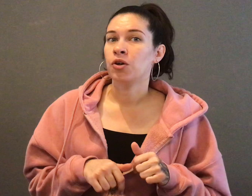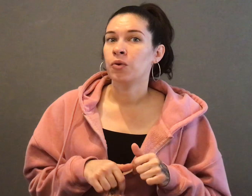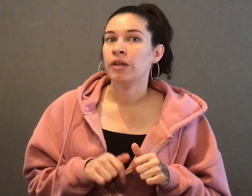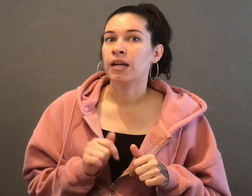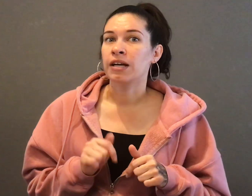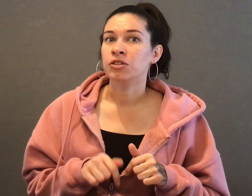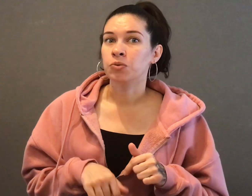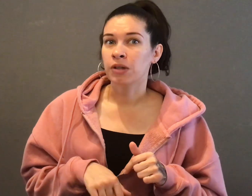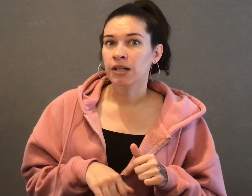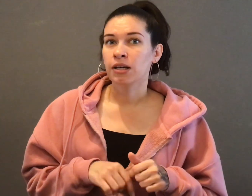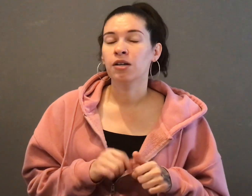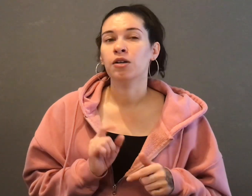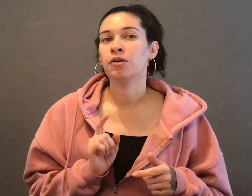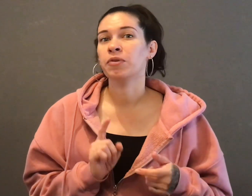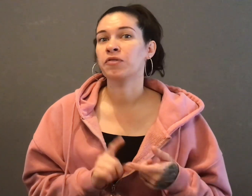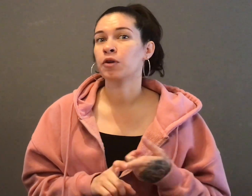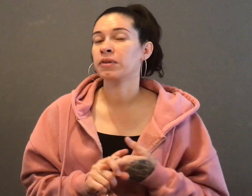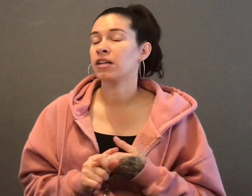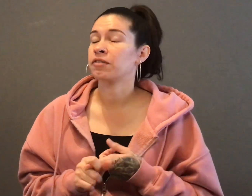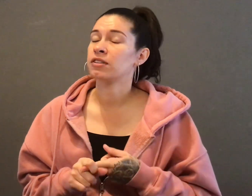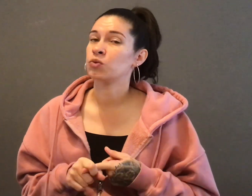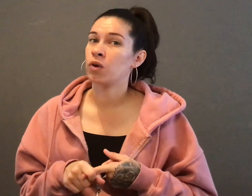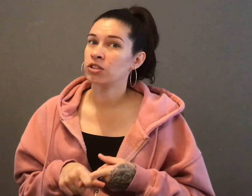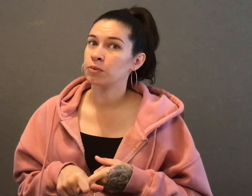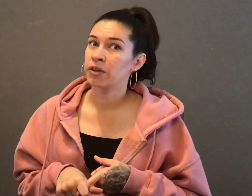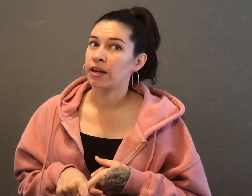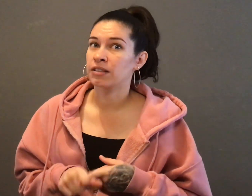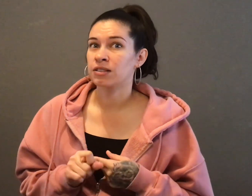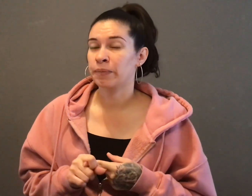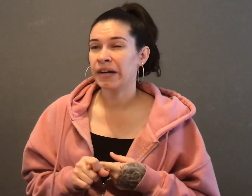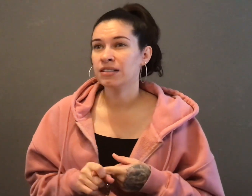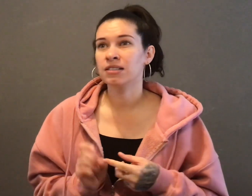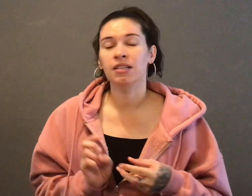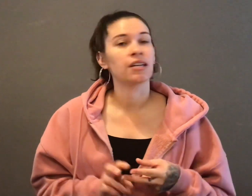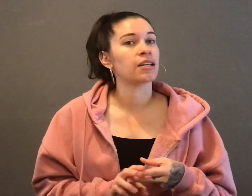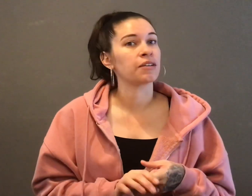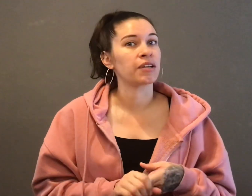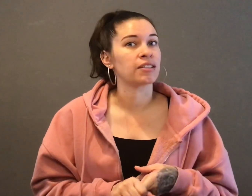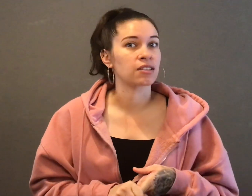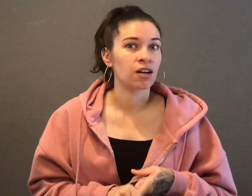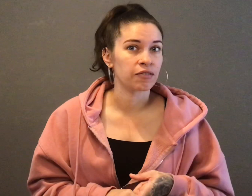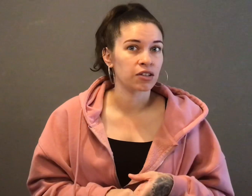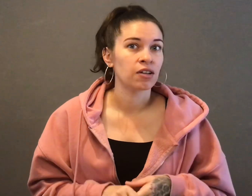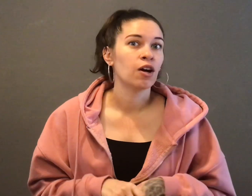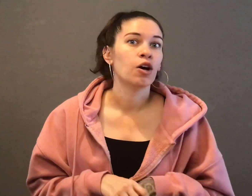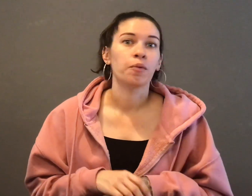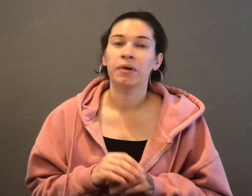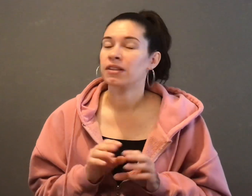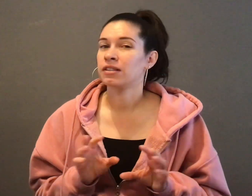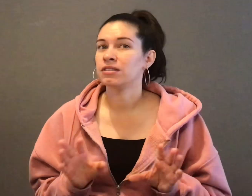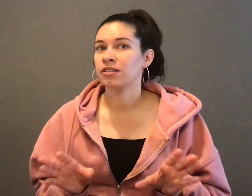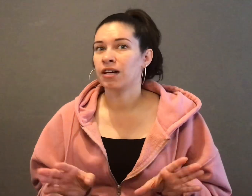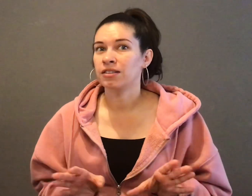that I do like. Preferably if it is washable that is the best and then if it has a cover but these are not